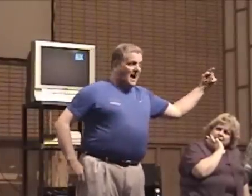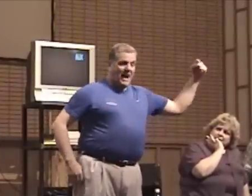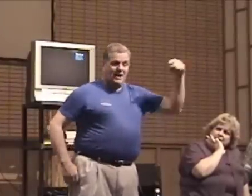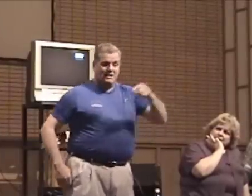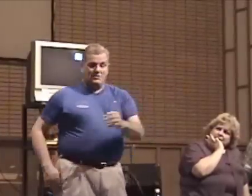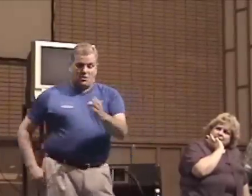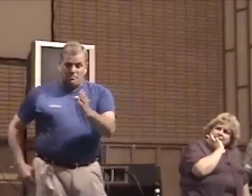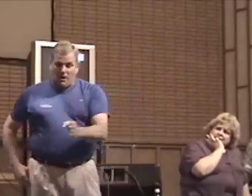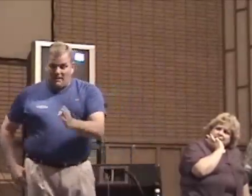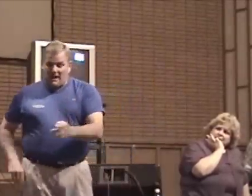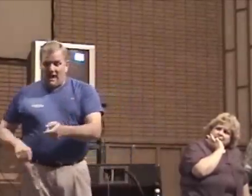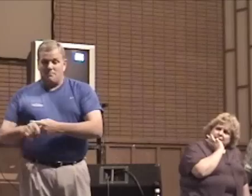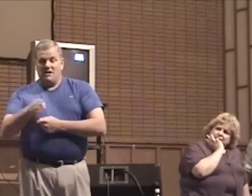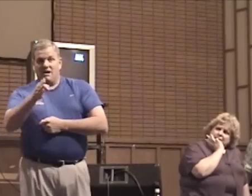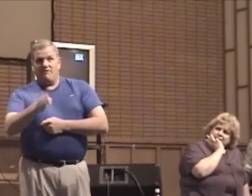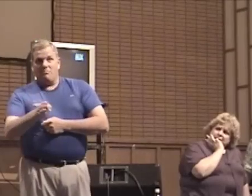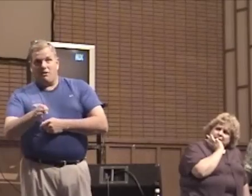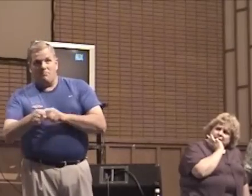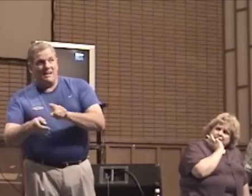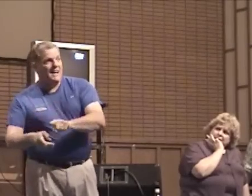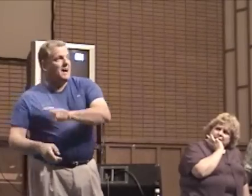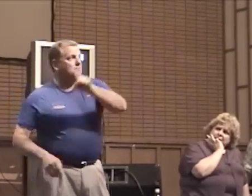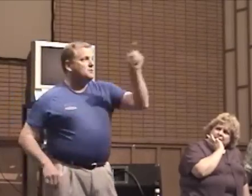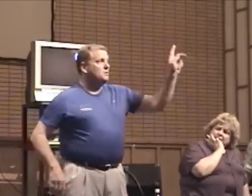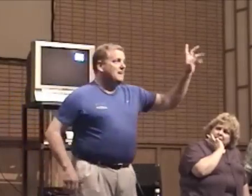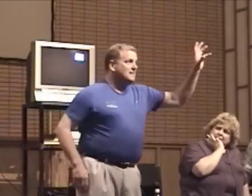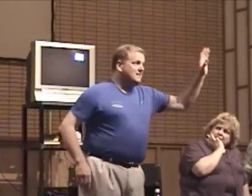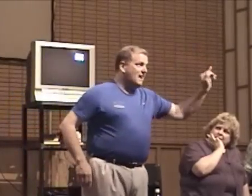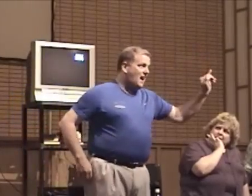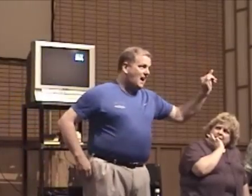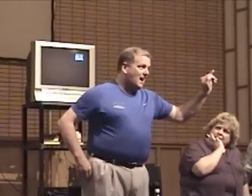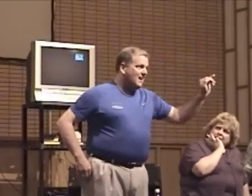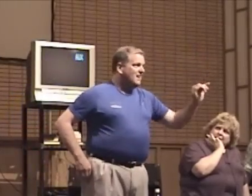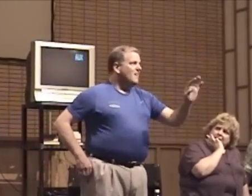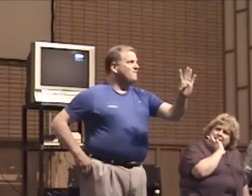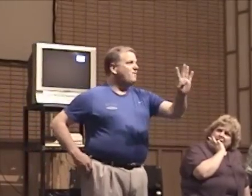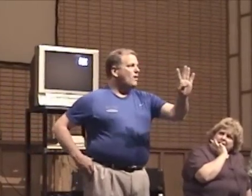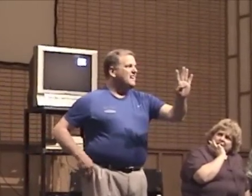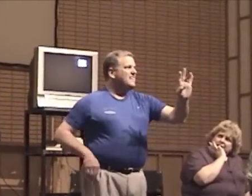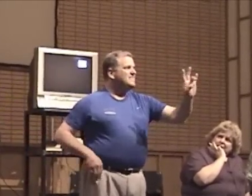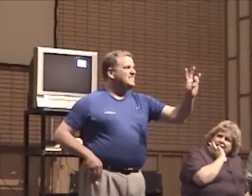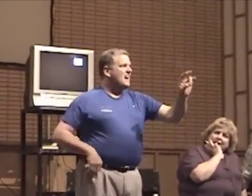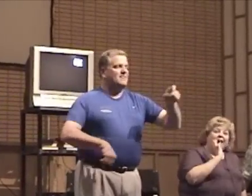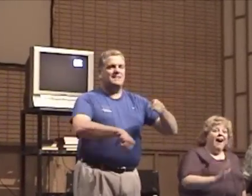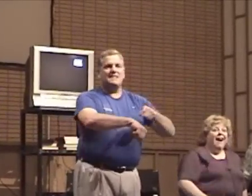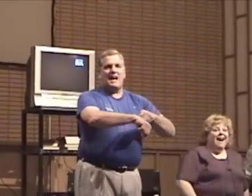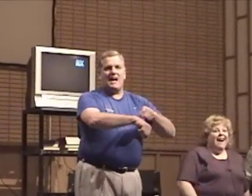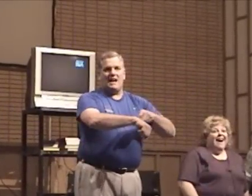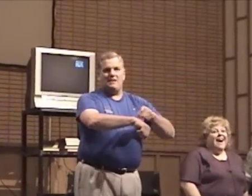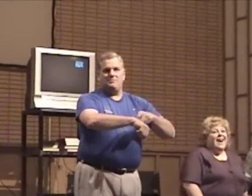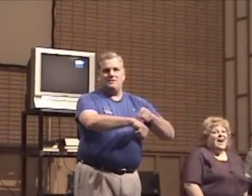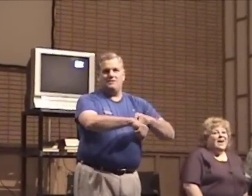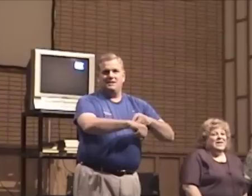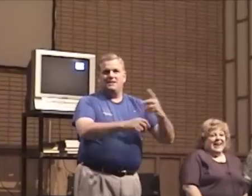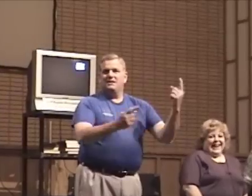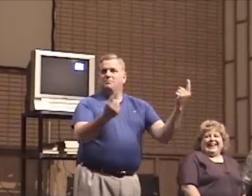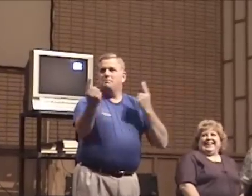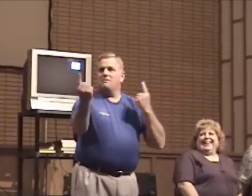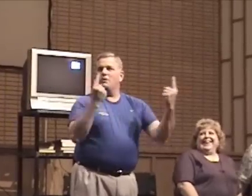to Birmingham. From Birmingham to KTI. 47 times. Wow. People